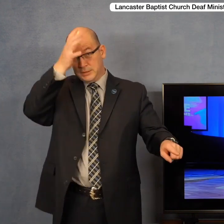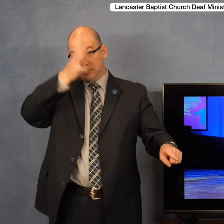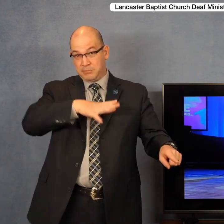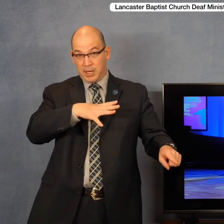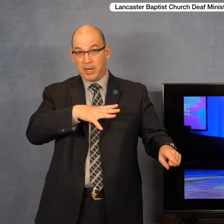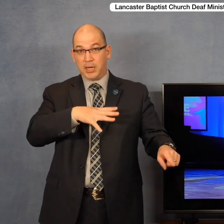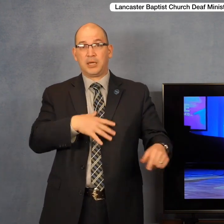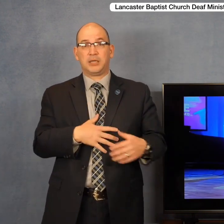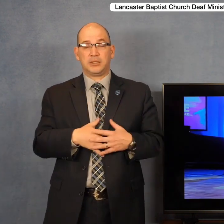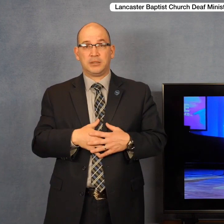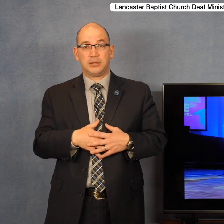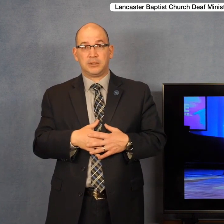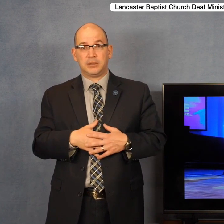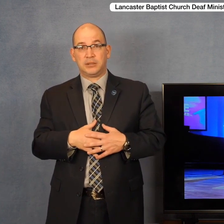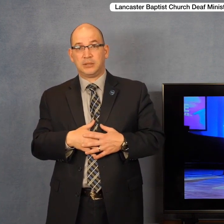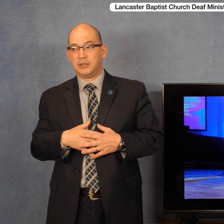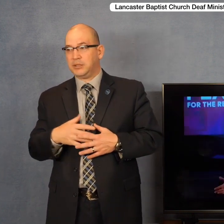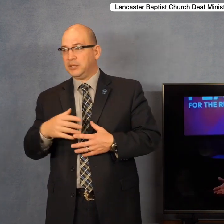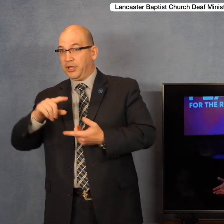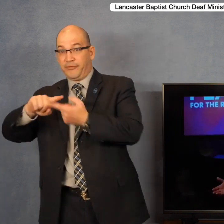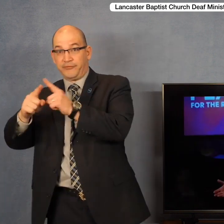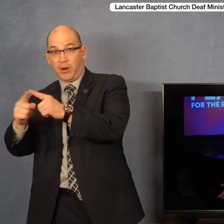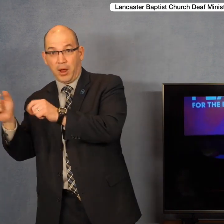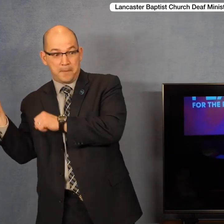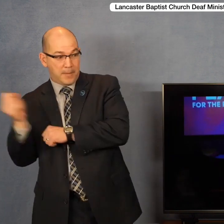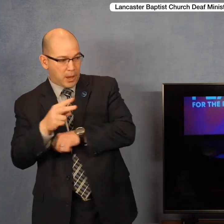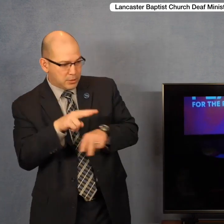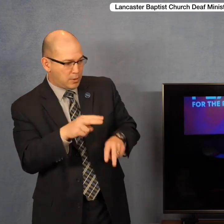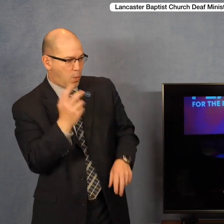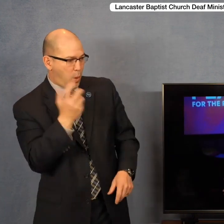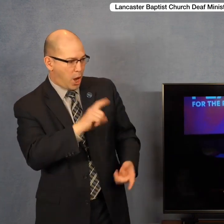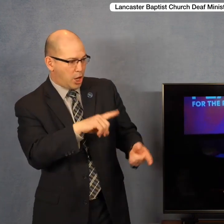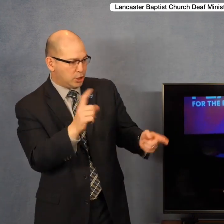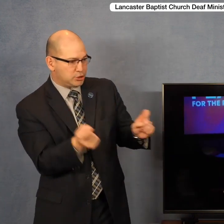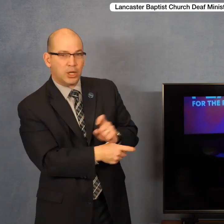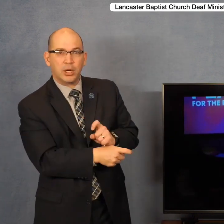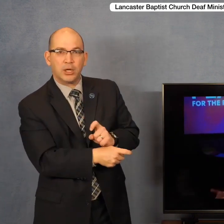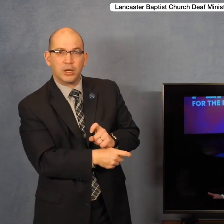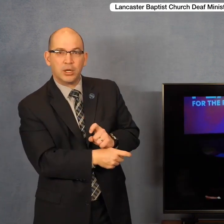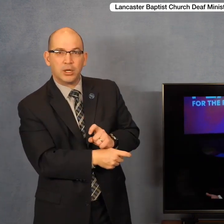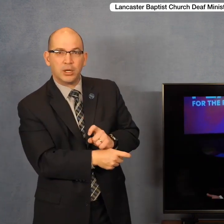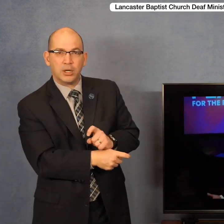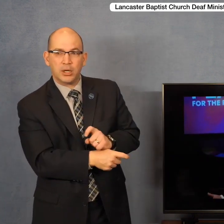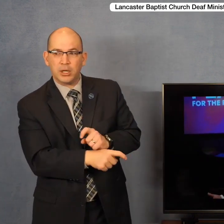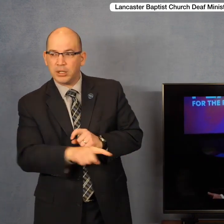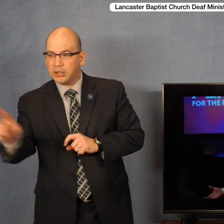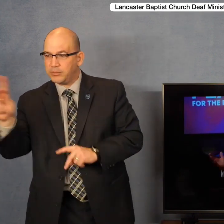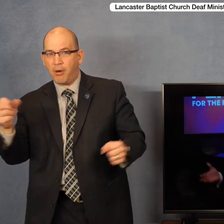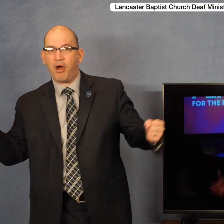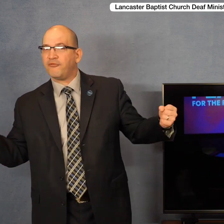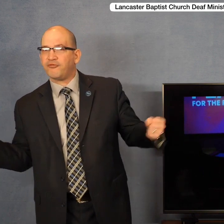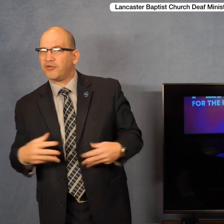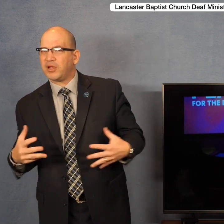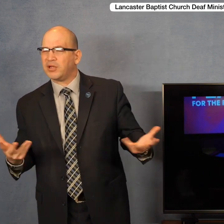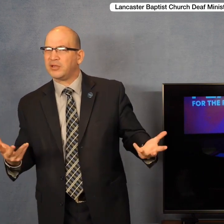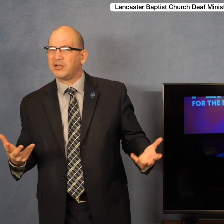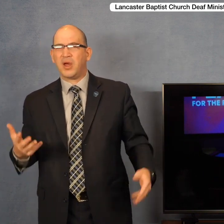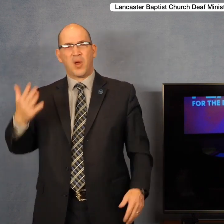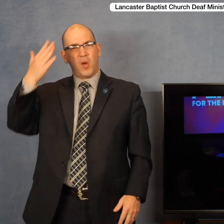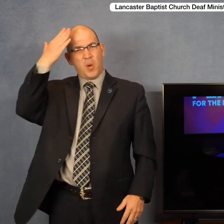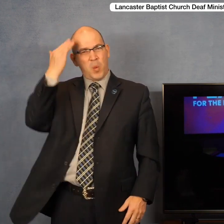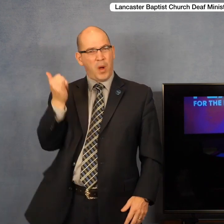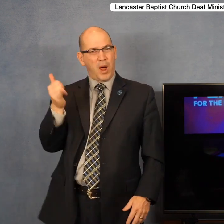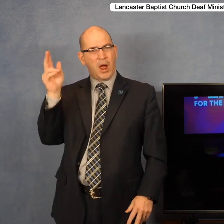friends came out, they saw his life totally changed. In verse 35, it tells us that they were afraid. Why is it that